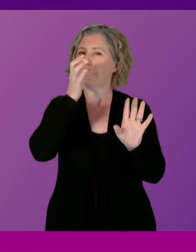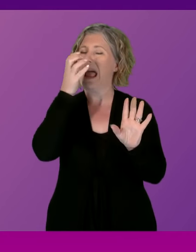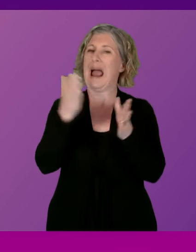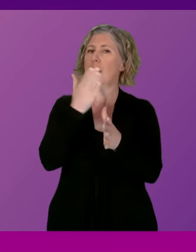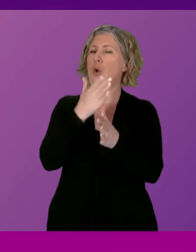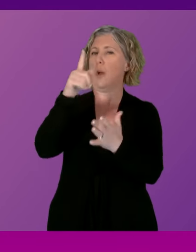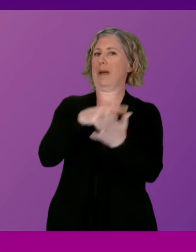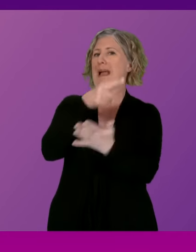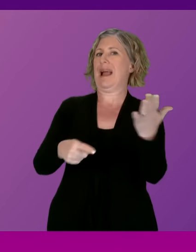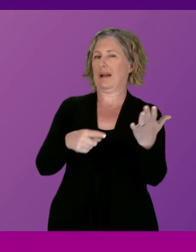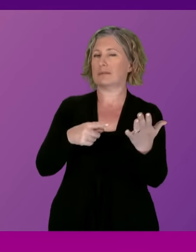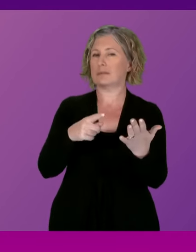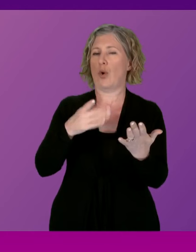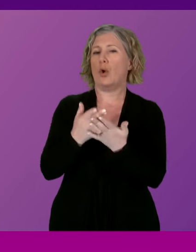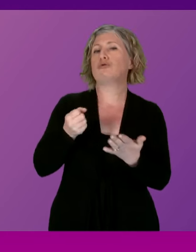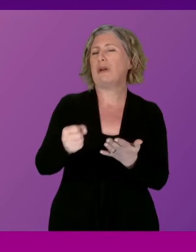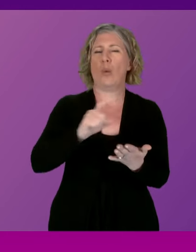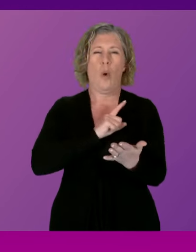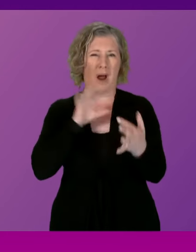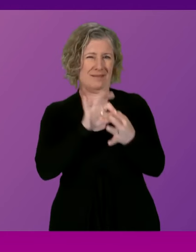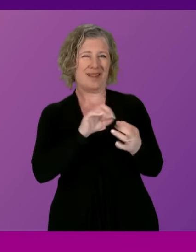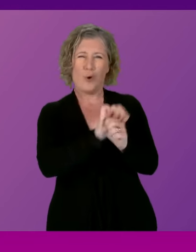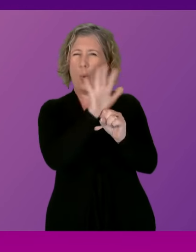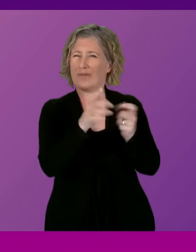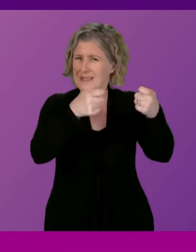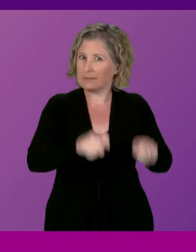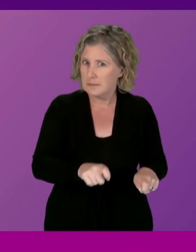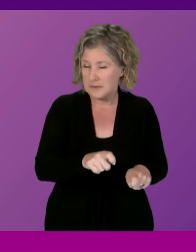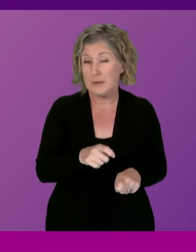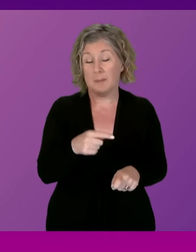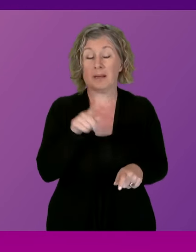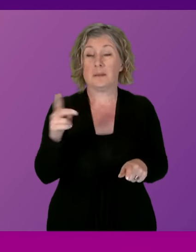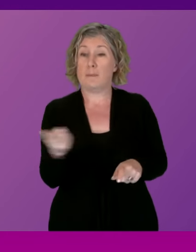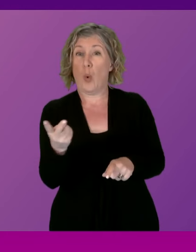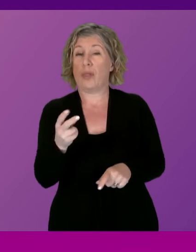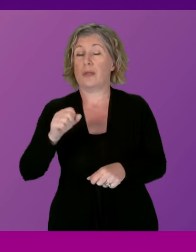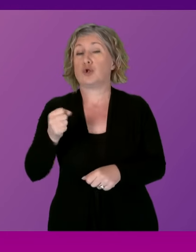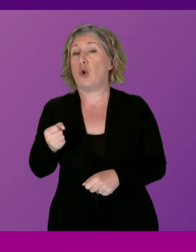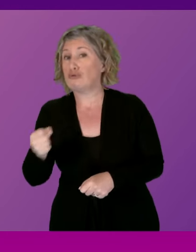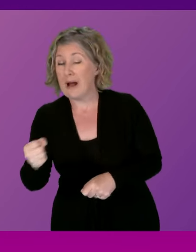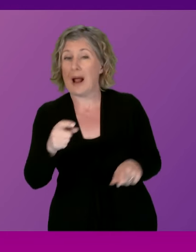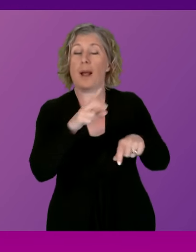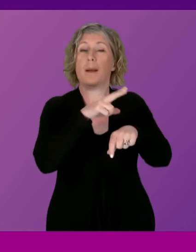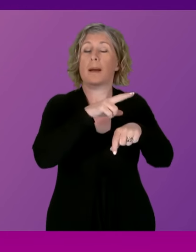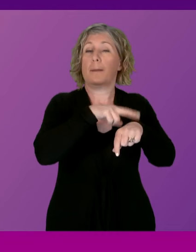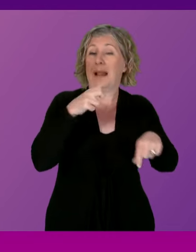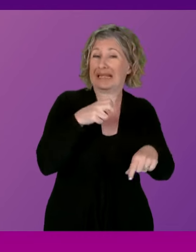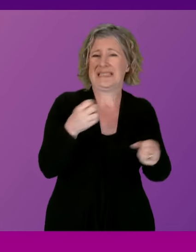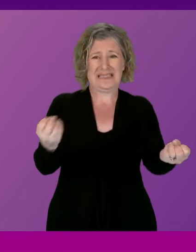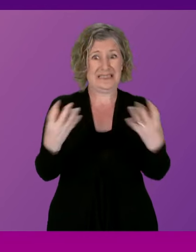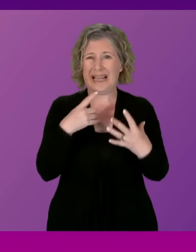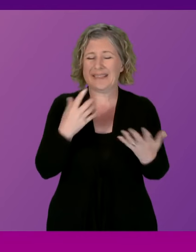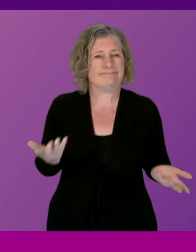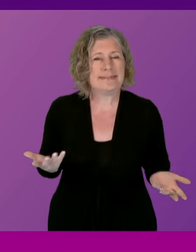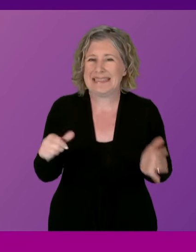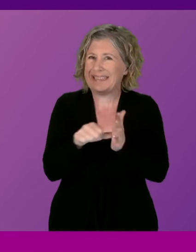precaution measure. Scotrail and British Transport Police have both told me the ban is unworkable. People who indulge in